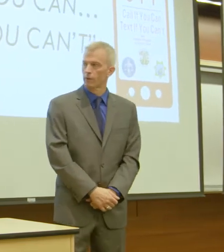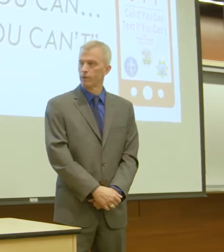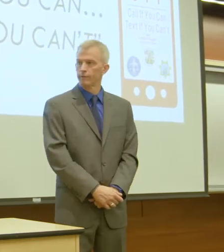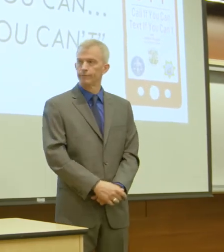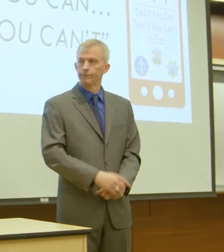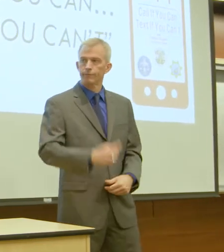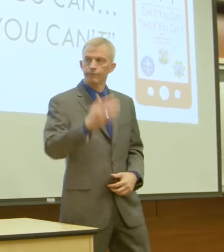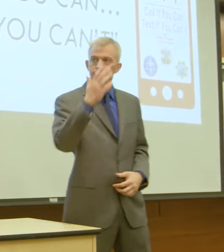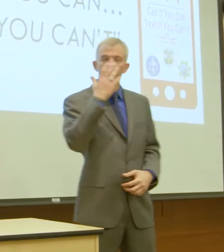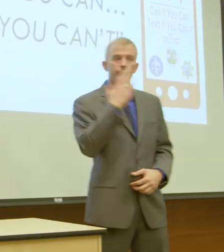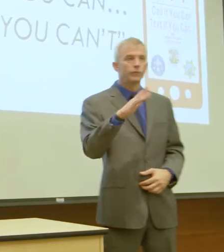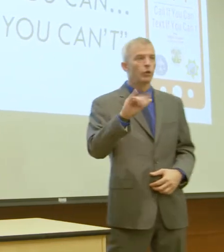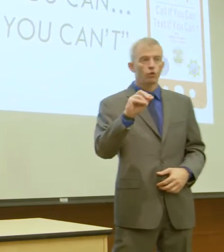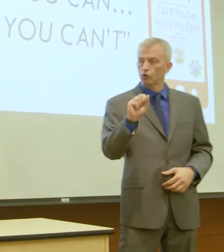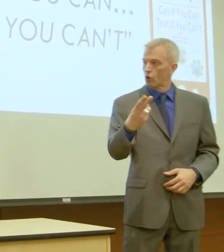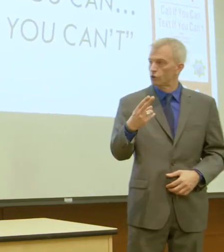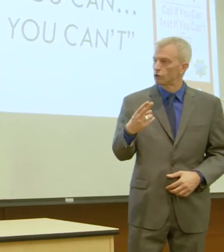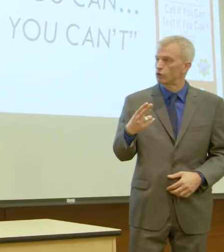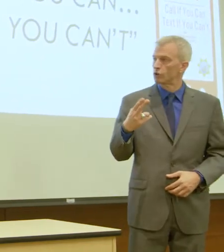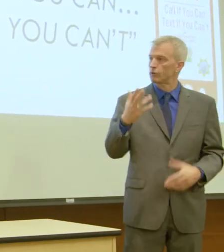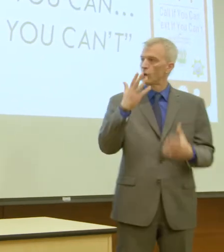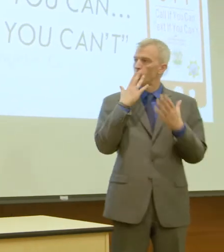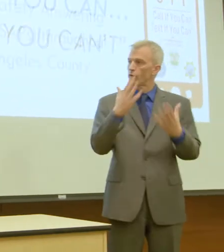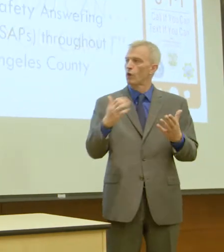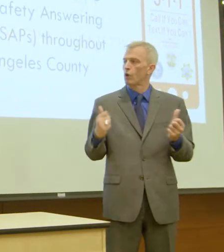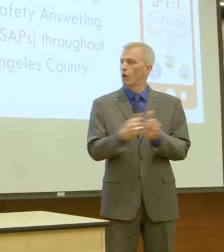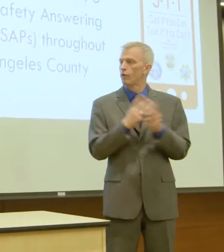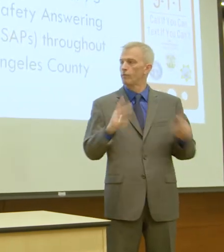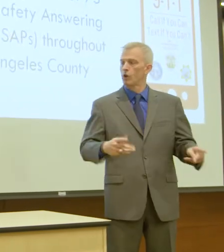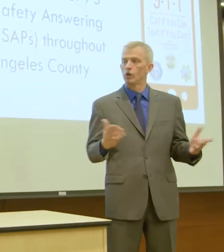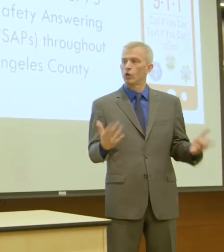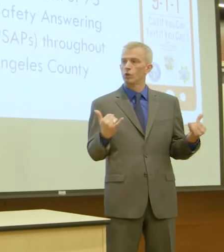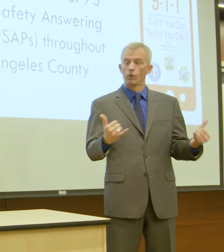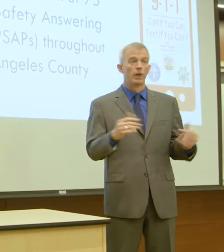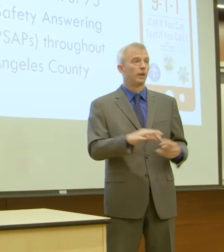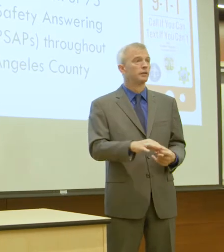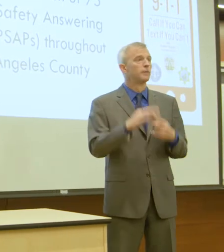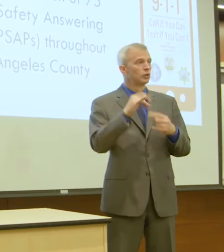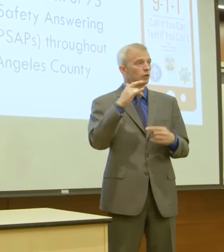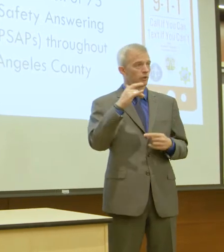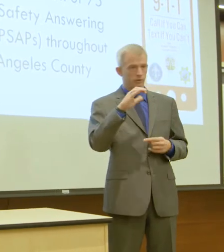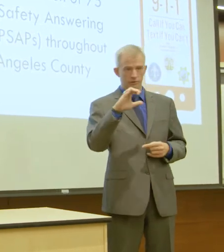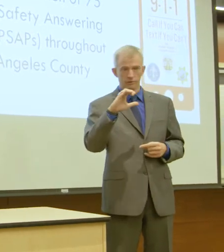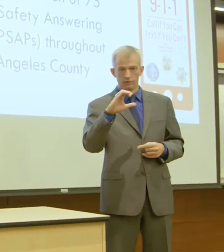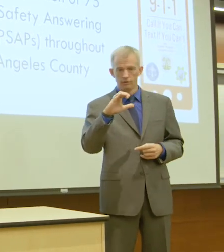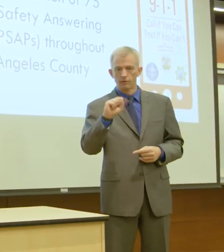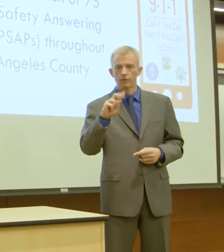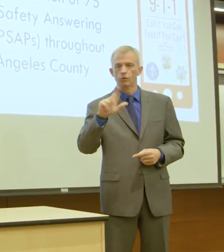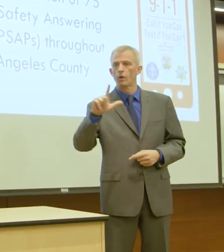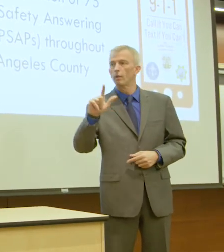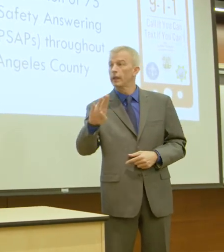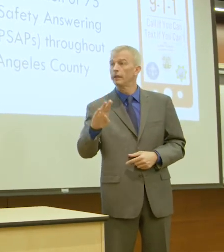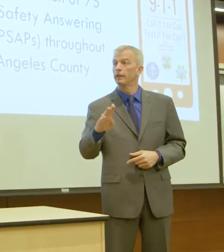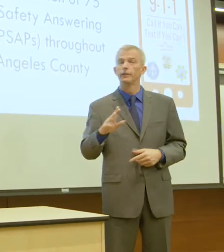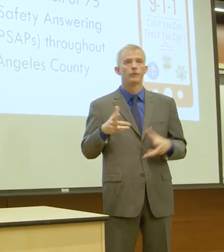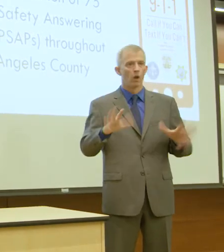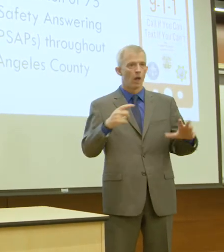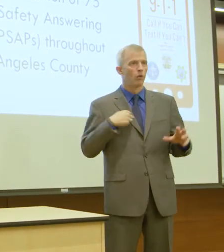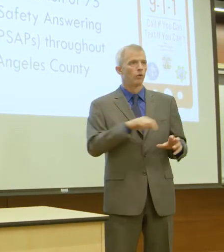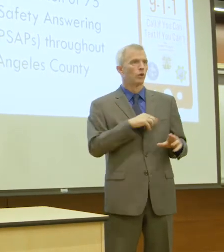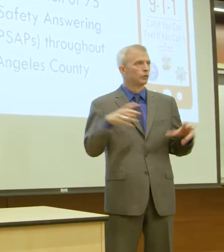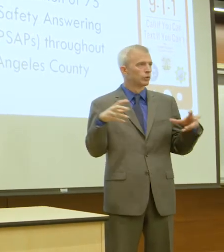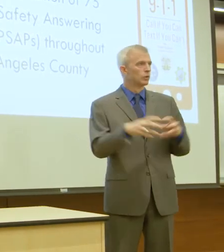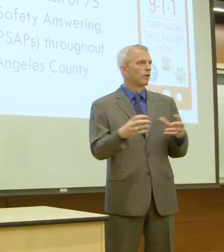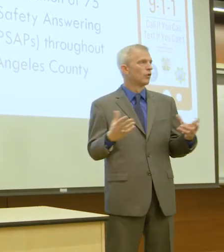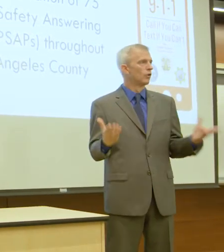Thank you, Josh, and thank you for everybody here today, especially Cal State Long Beach for allowing us to get together here and talk